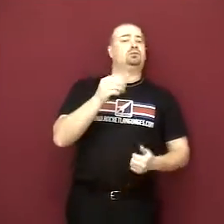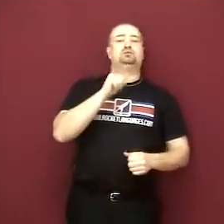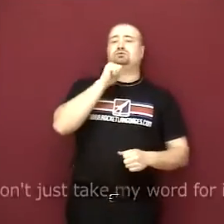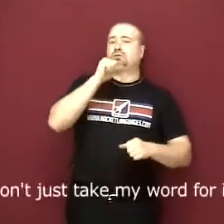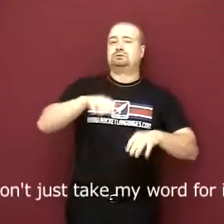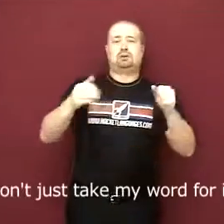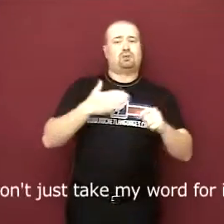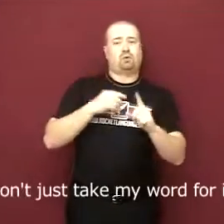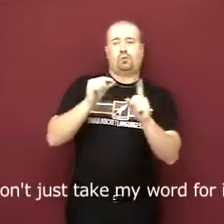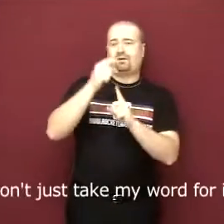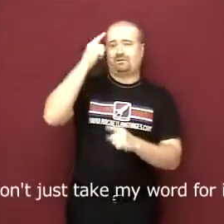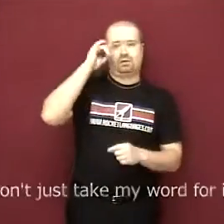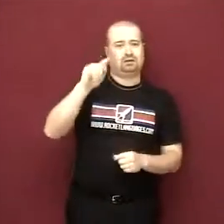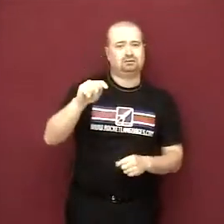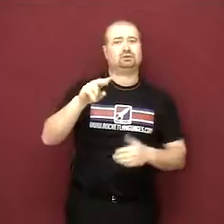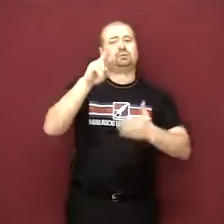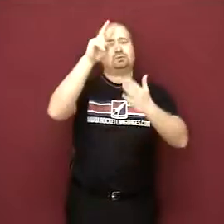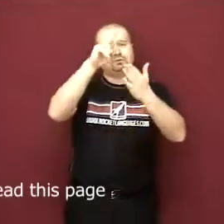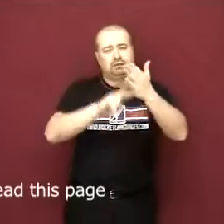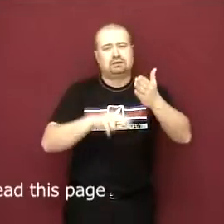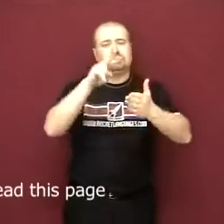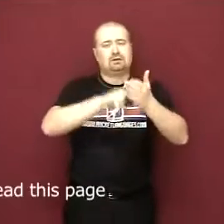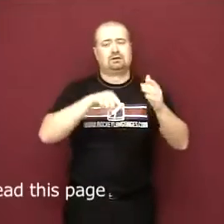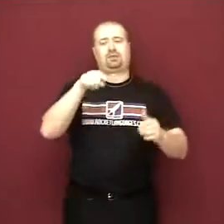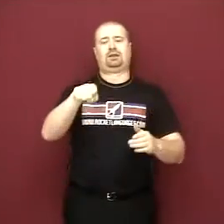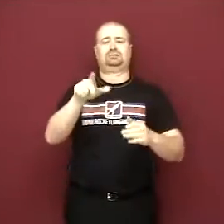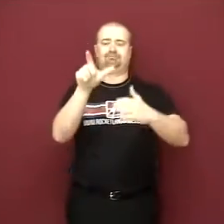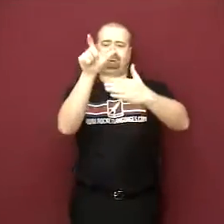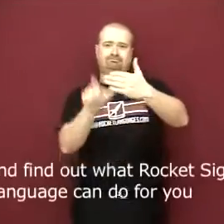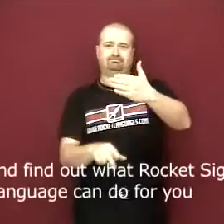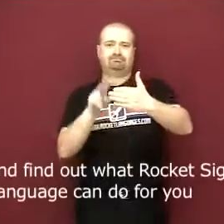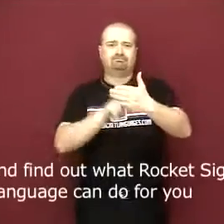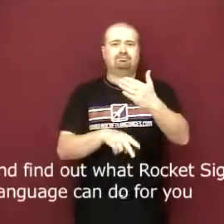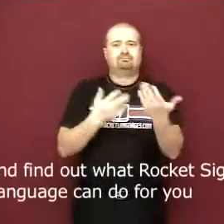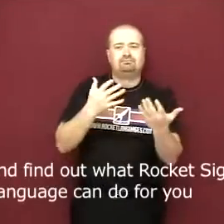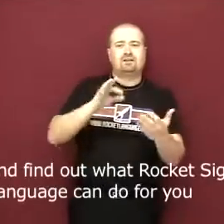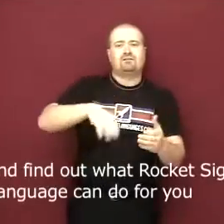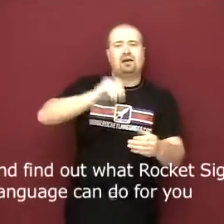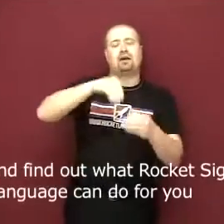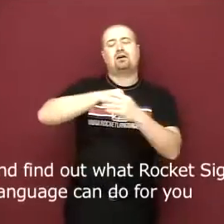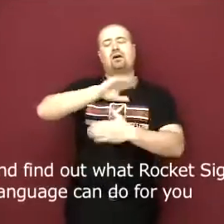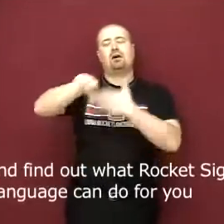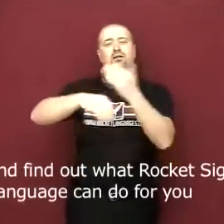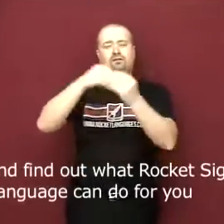Don't just take my word for it. Read this page and find out what Rocket Sign Language can do for you.